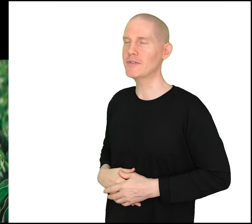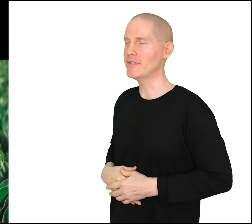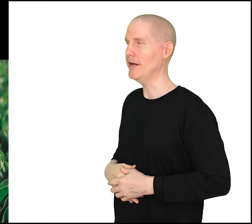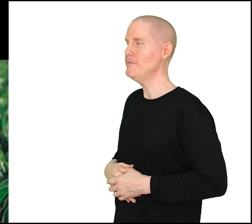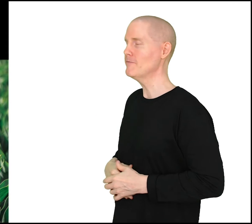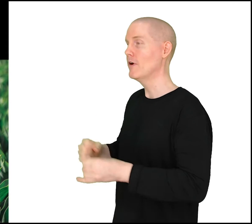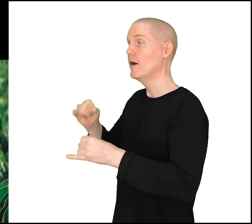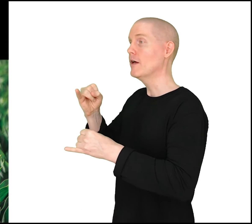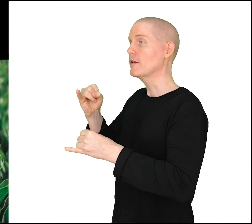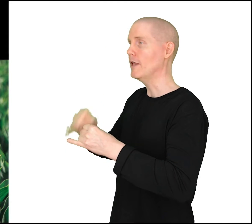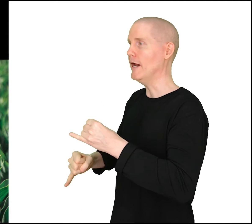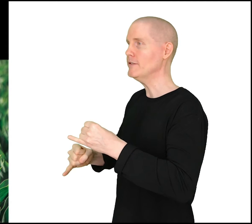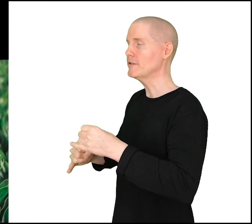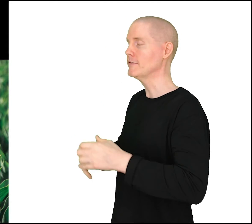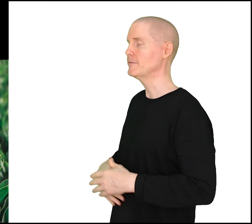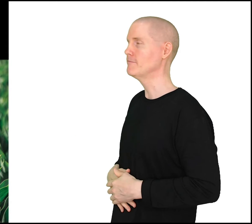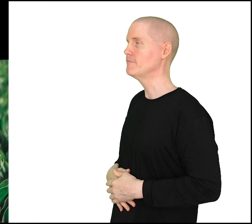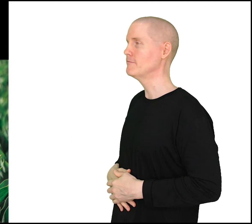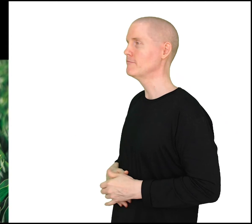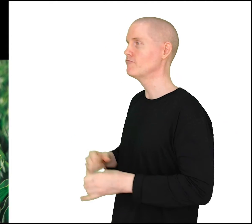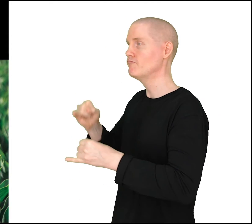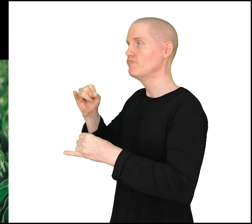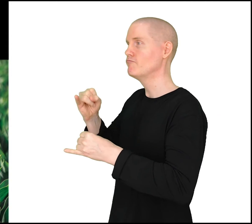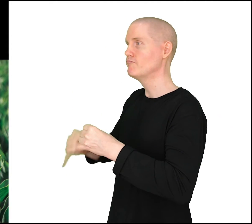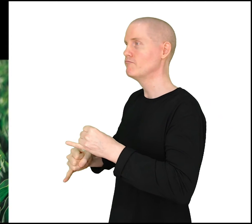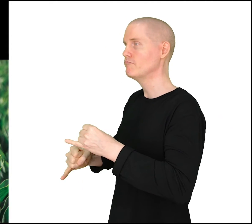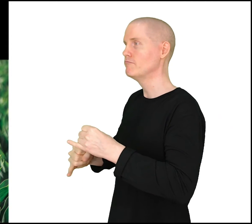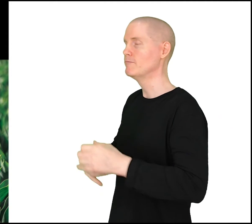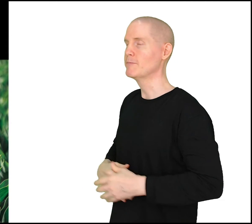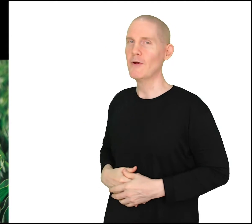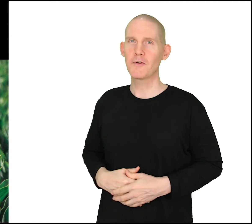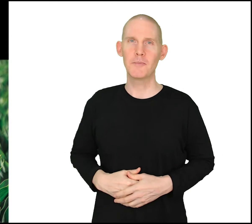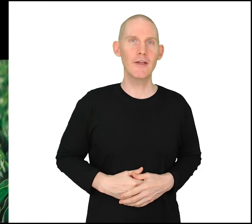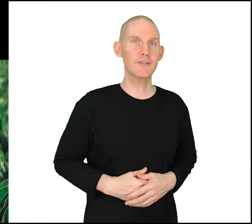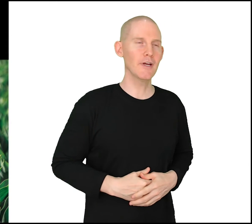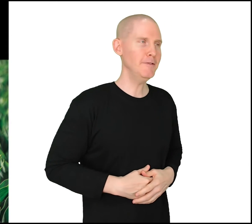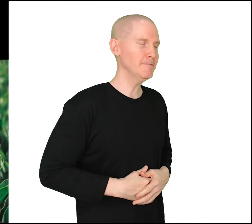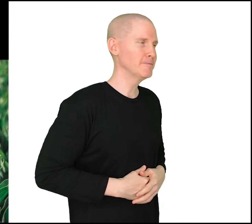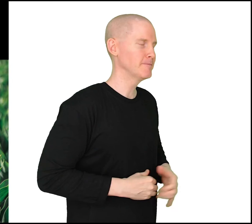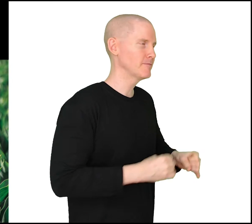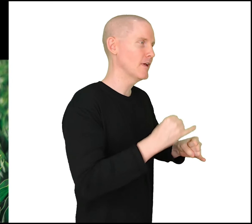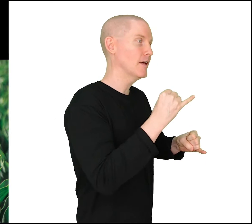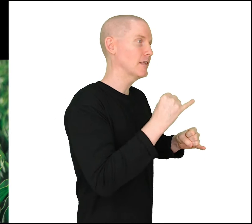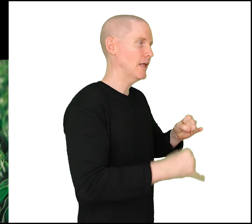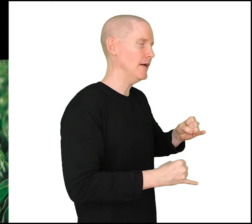side last from the other side last